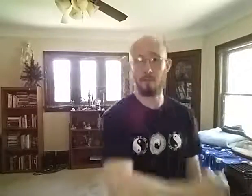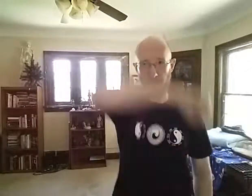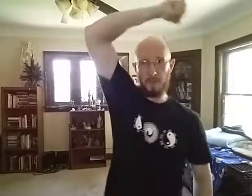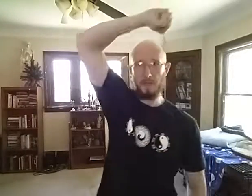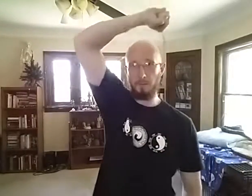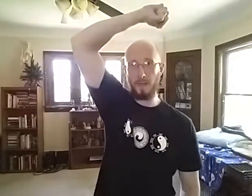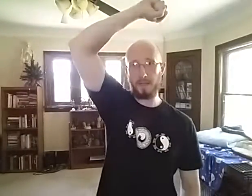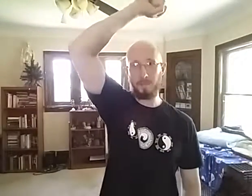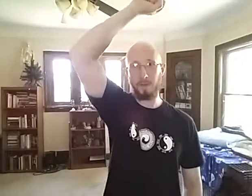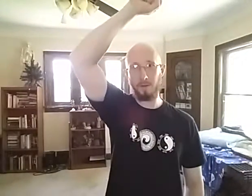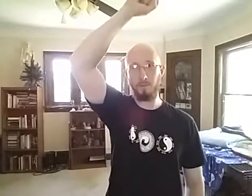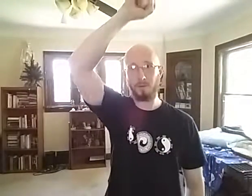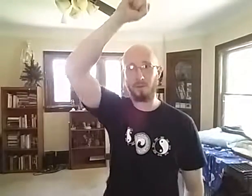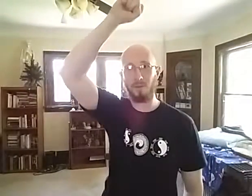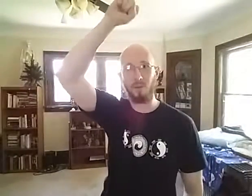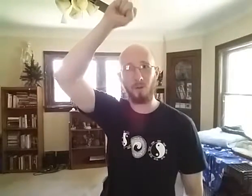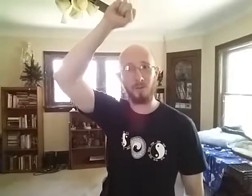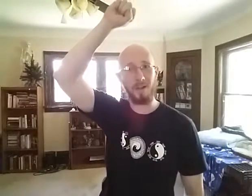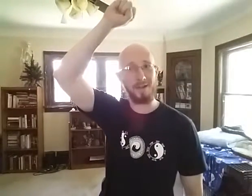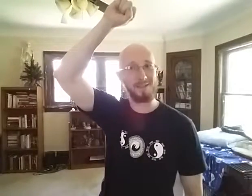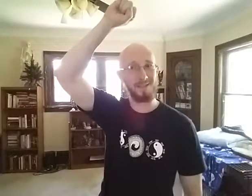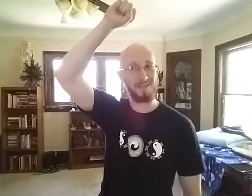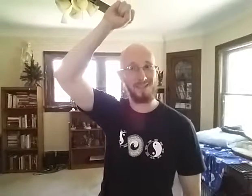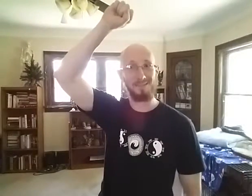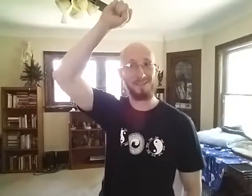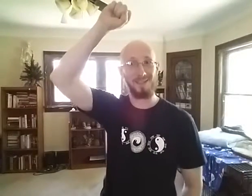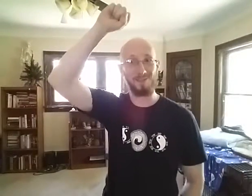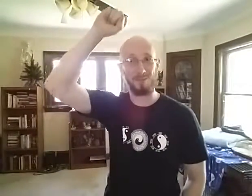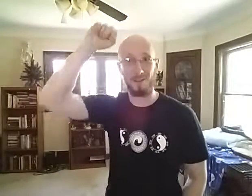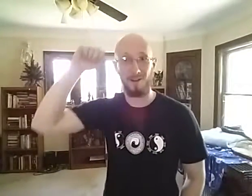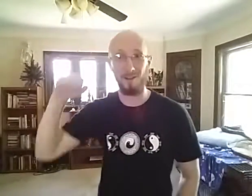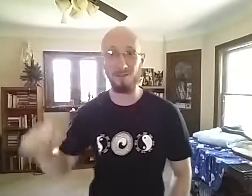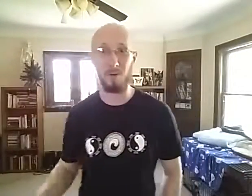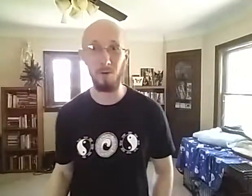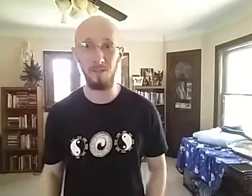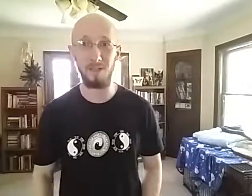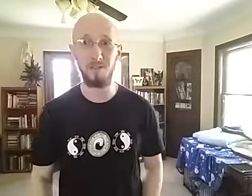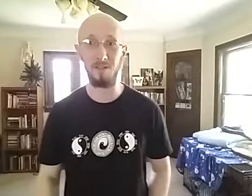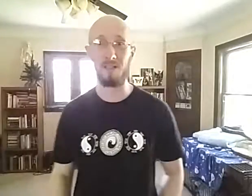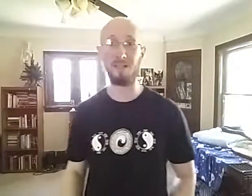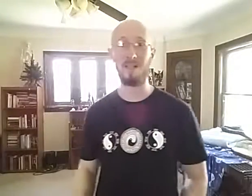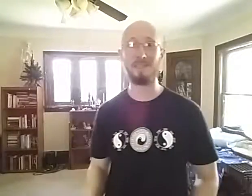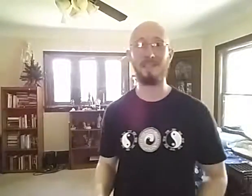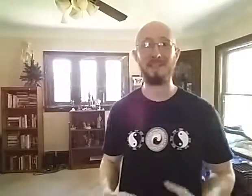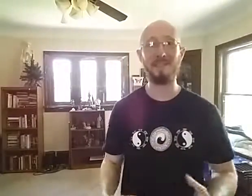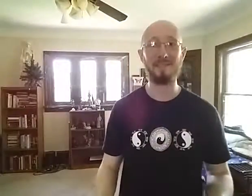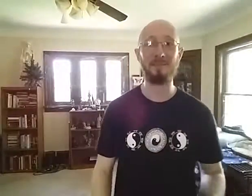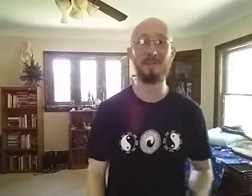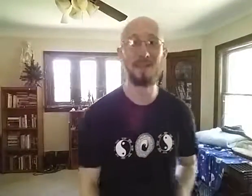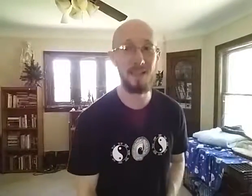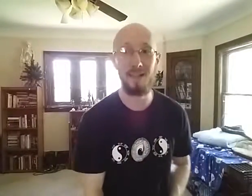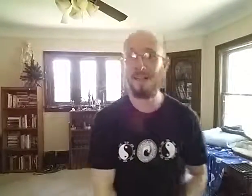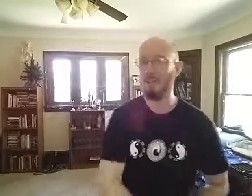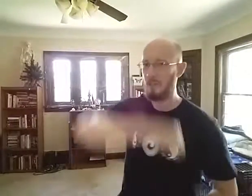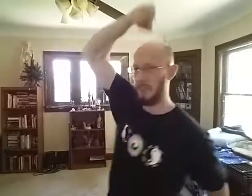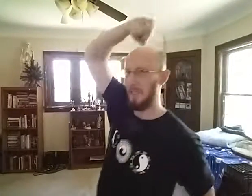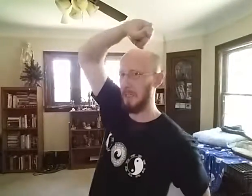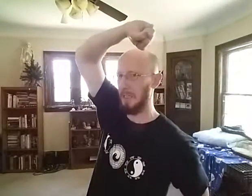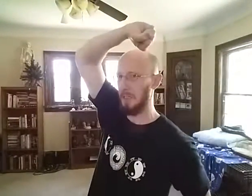know, you know, block up here. You watch some of the older guys, even in like those like hardcore, like shotokan karate things and everything like that. They're not in